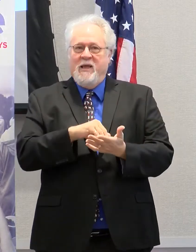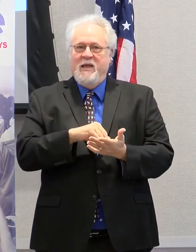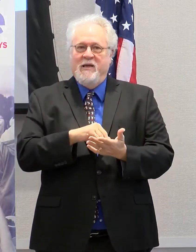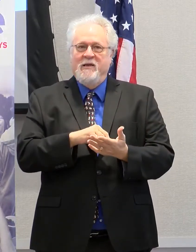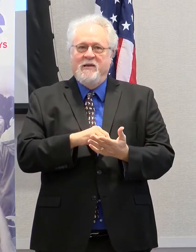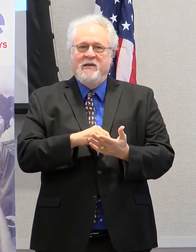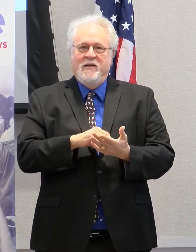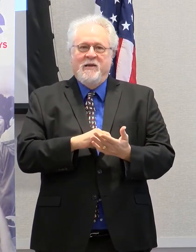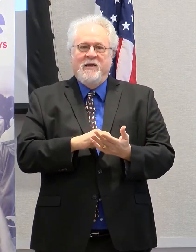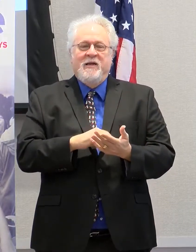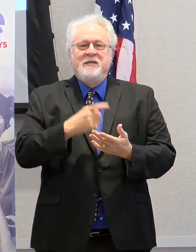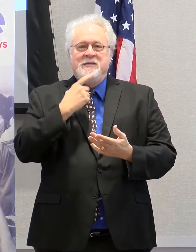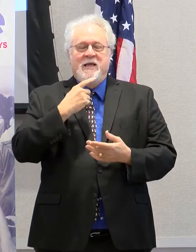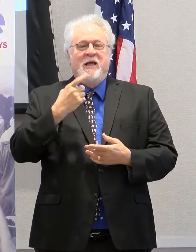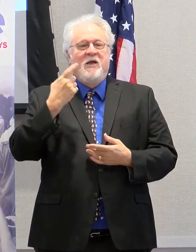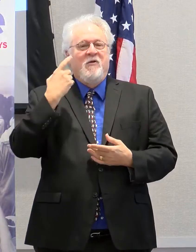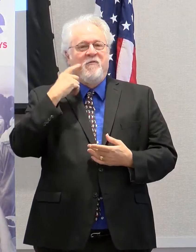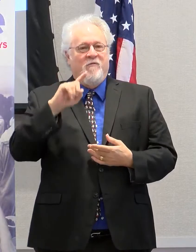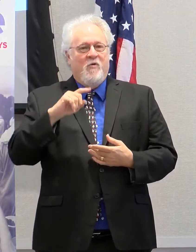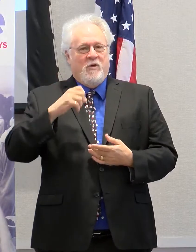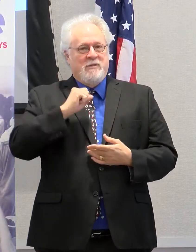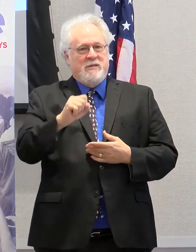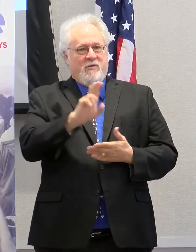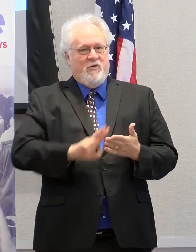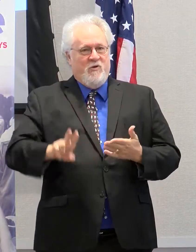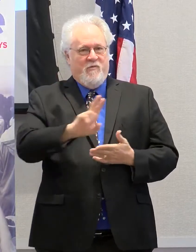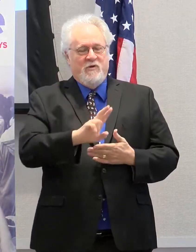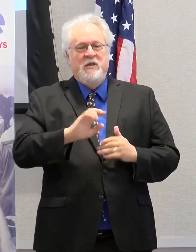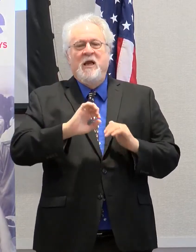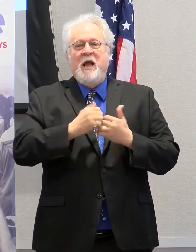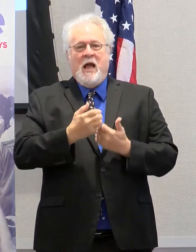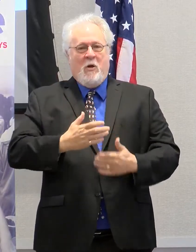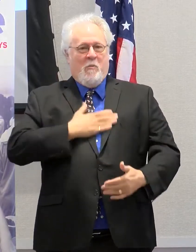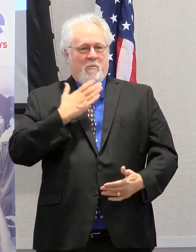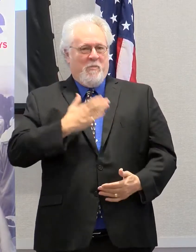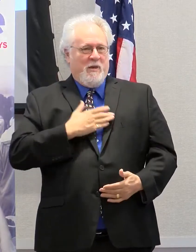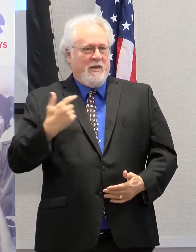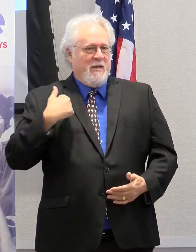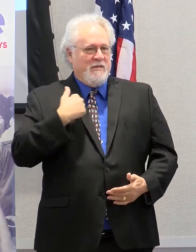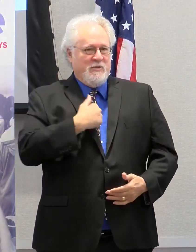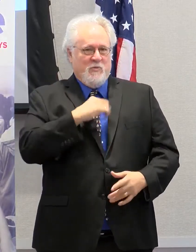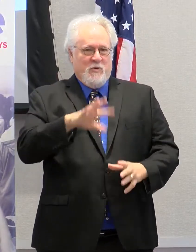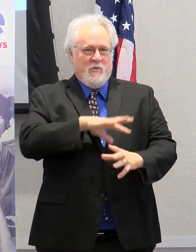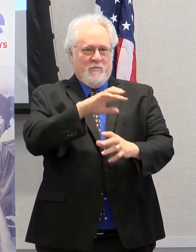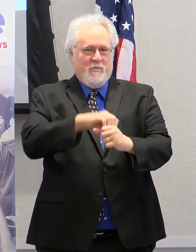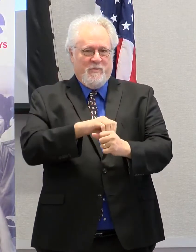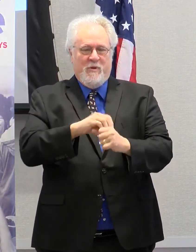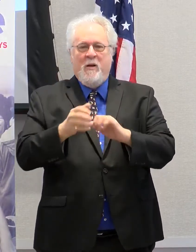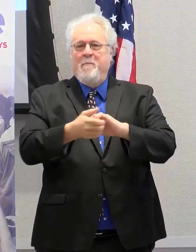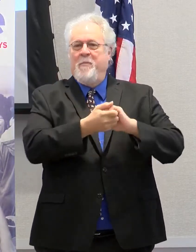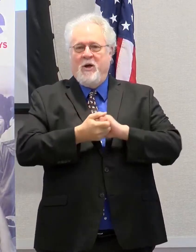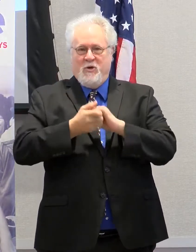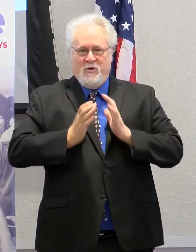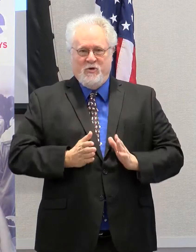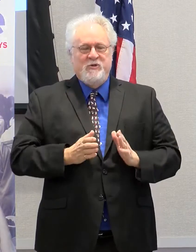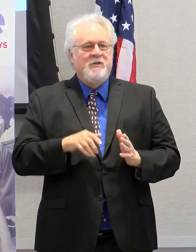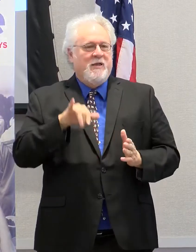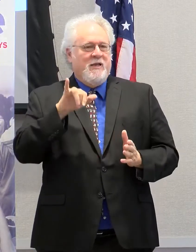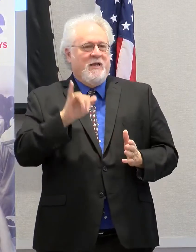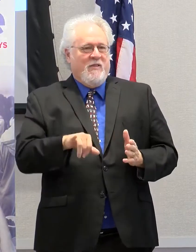allow me to say on behalf of Southern University how pleased we are to be partners in